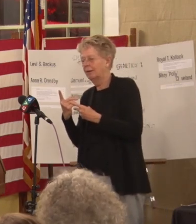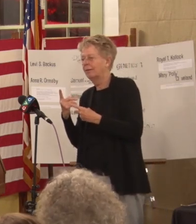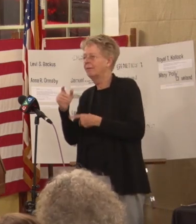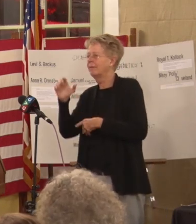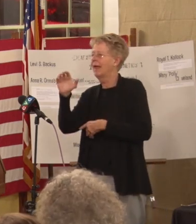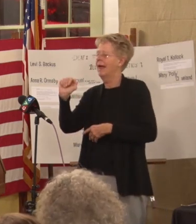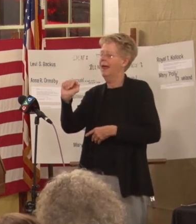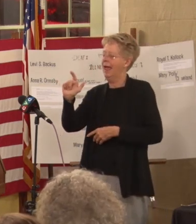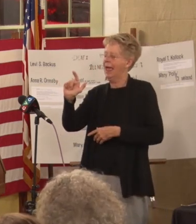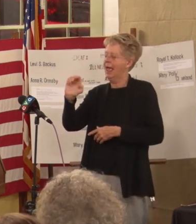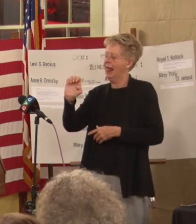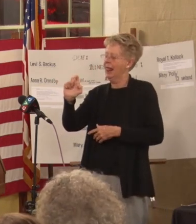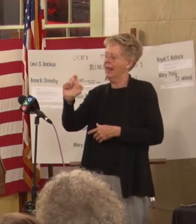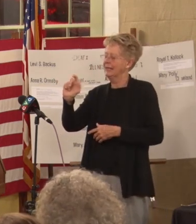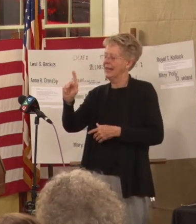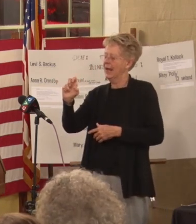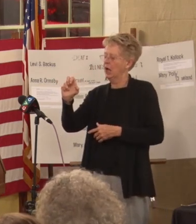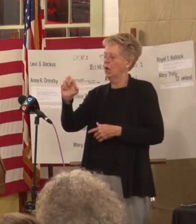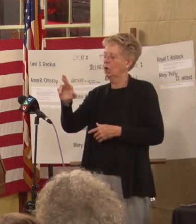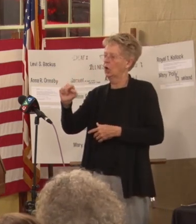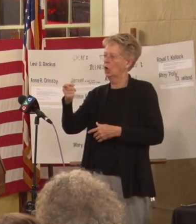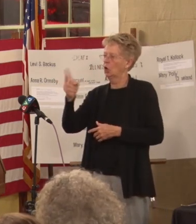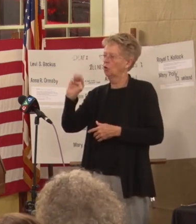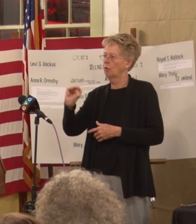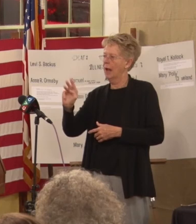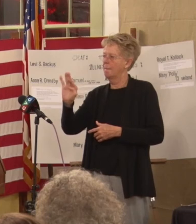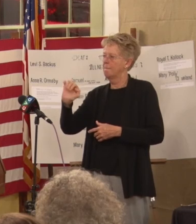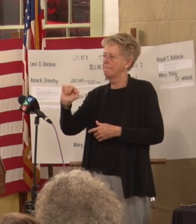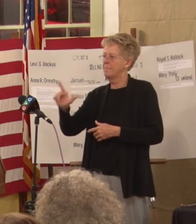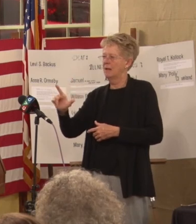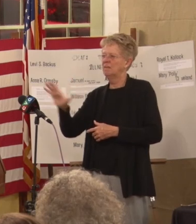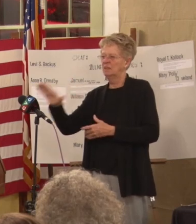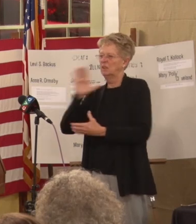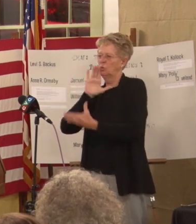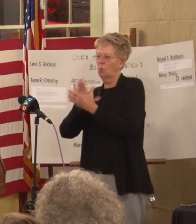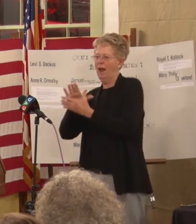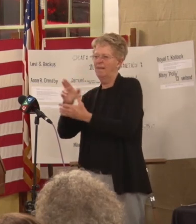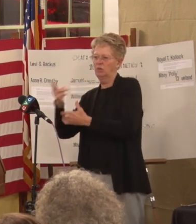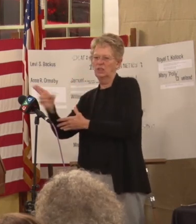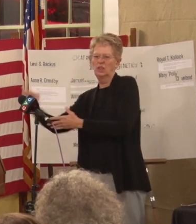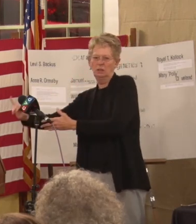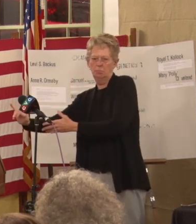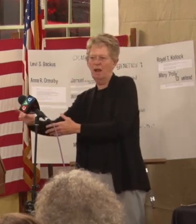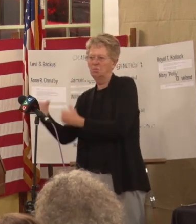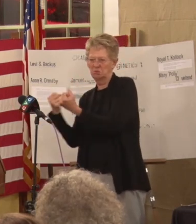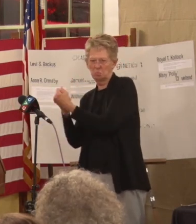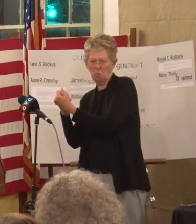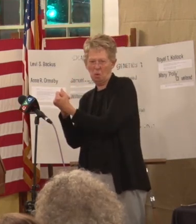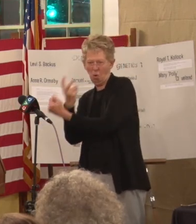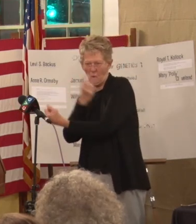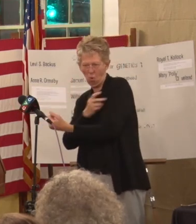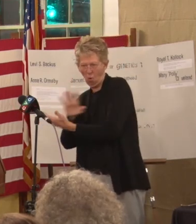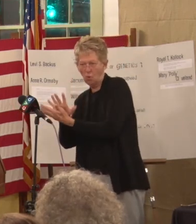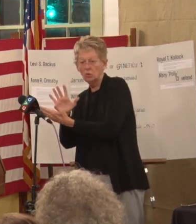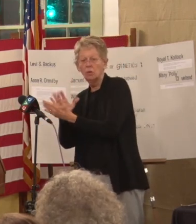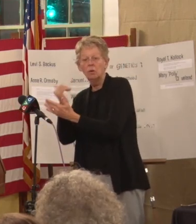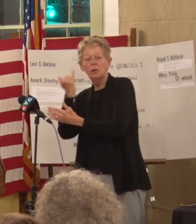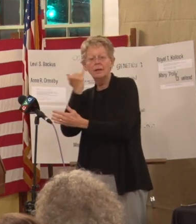who had an hearing impaired life who supported oral schools so if you go like to Northampton you had the